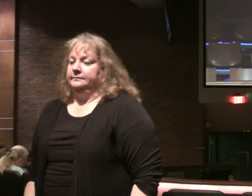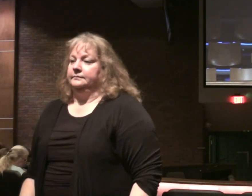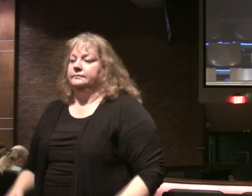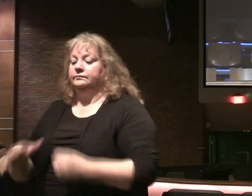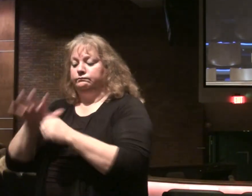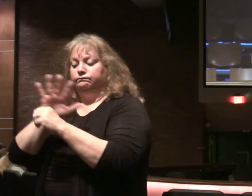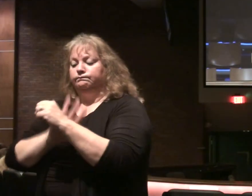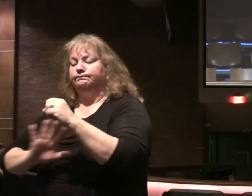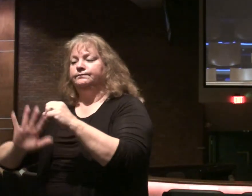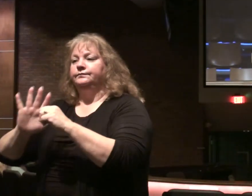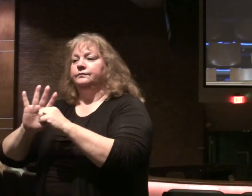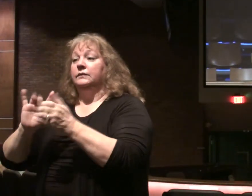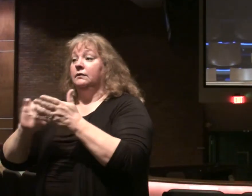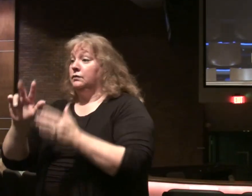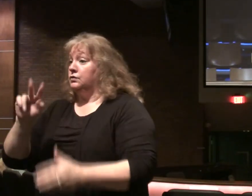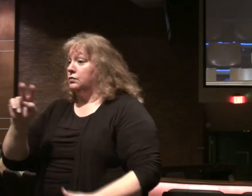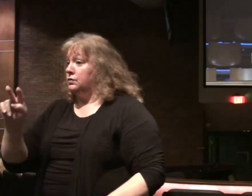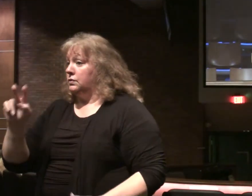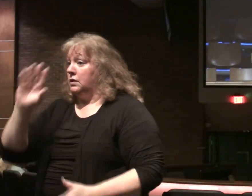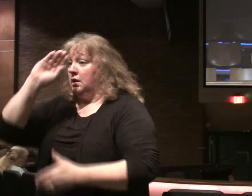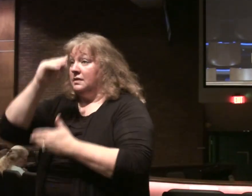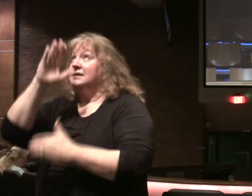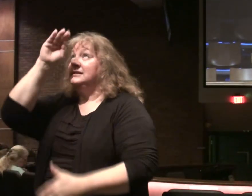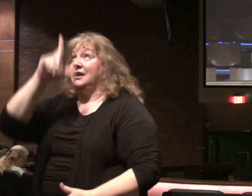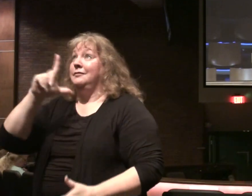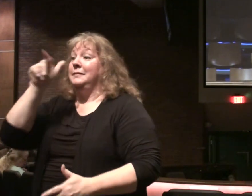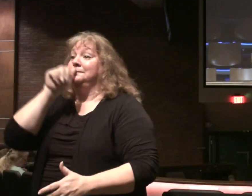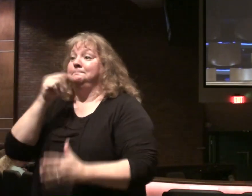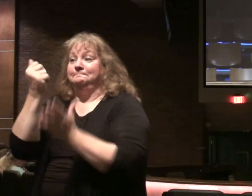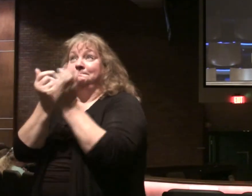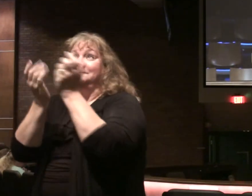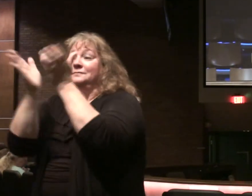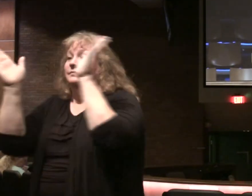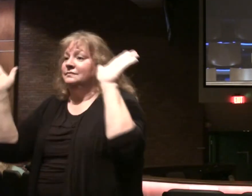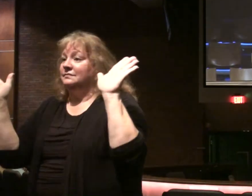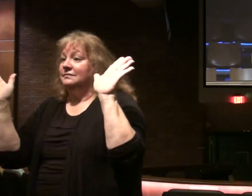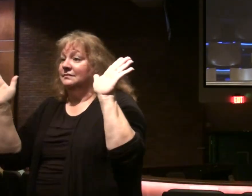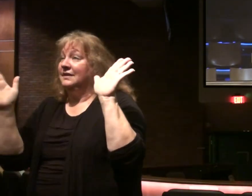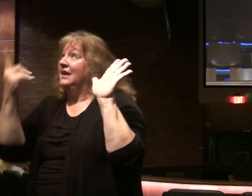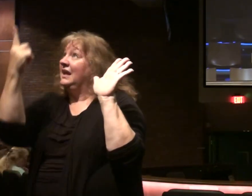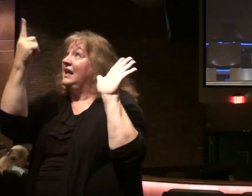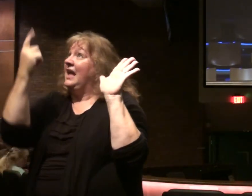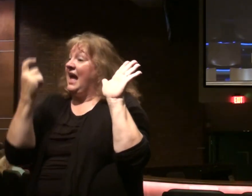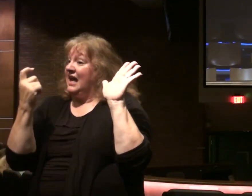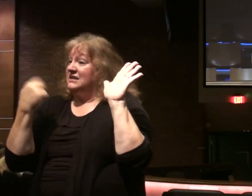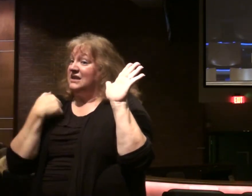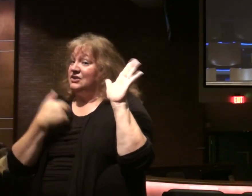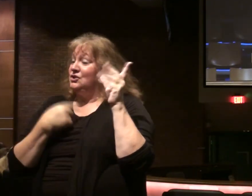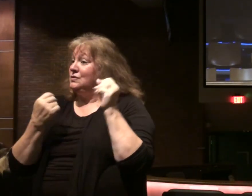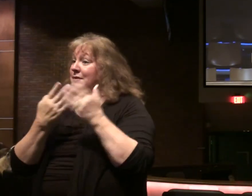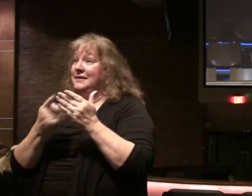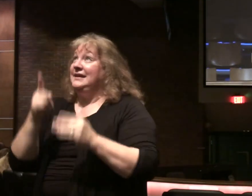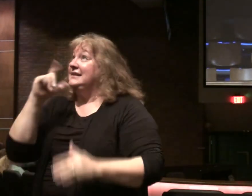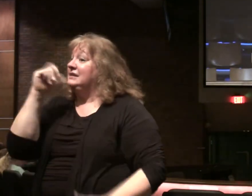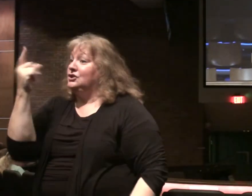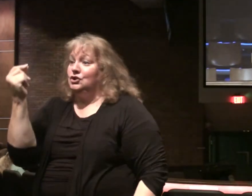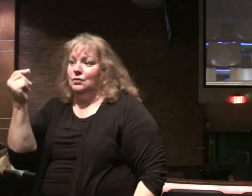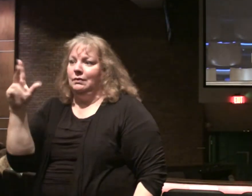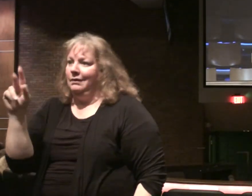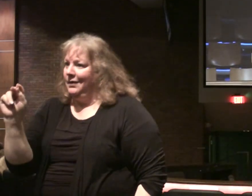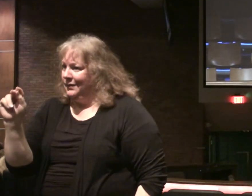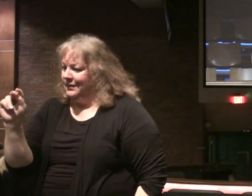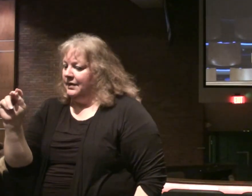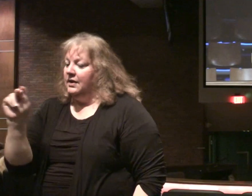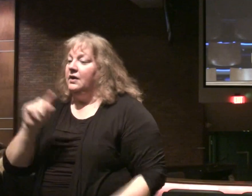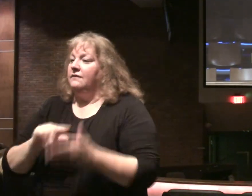Context of verse 22. The Son of Man is going to suffer. He doesn't ask us to do anything. He may do Himself. And will enable us to do. So